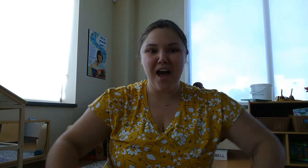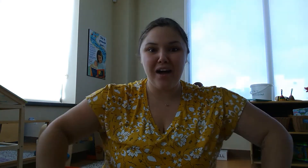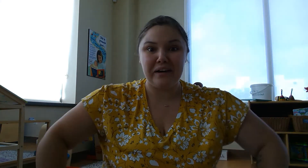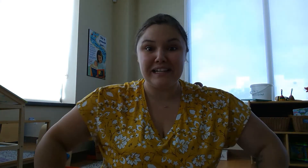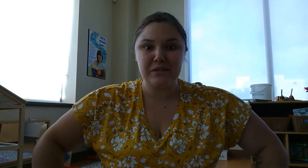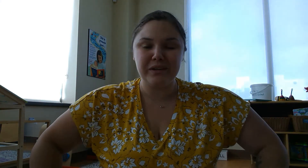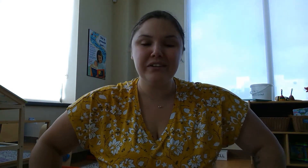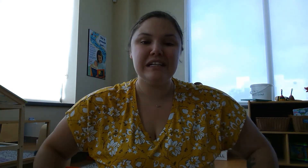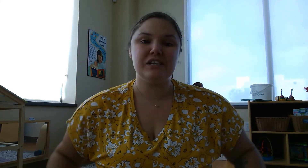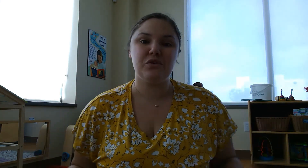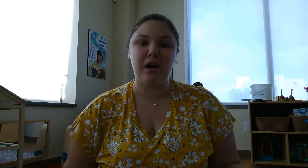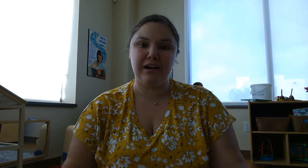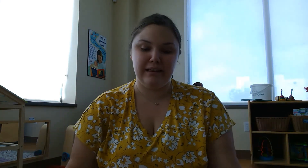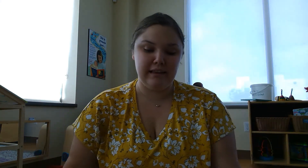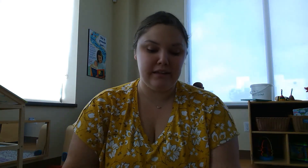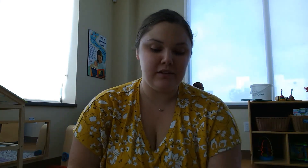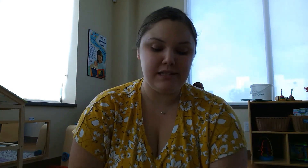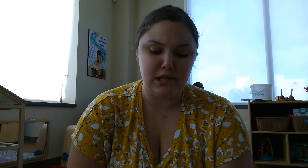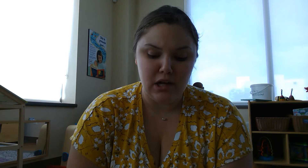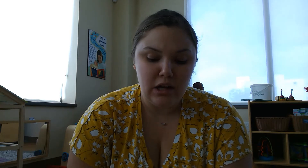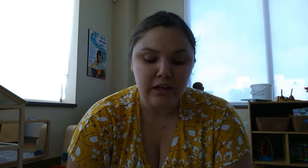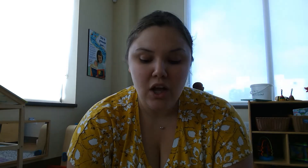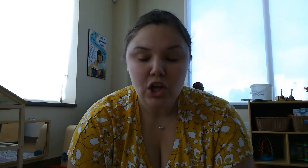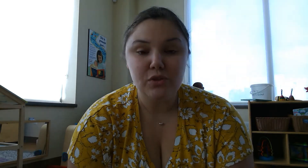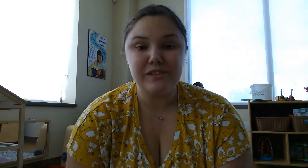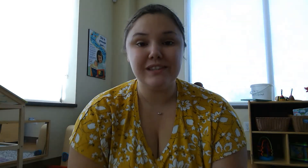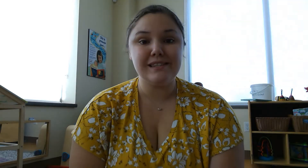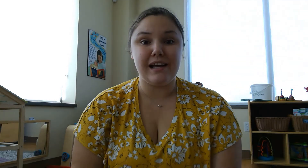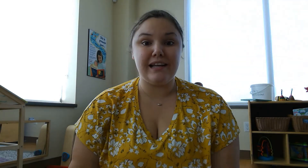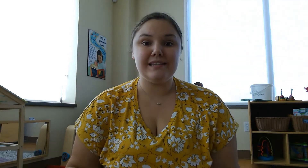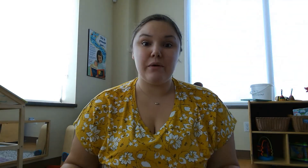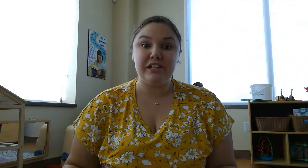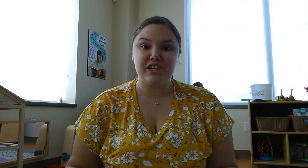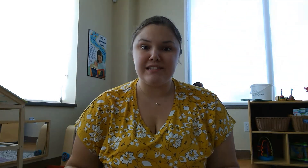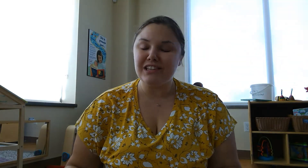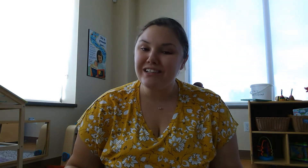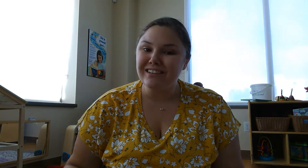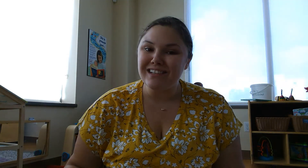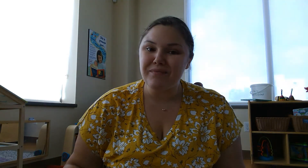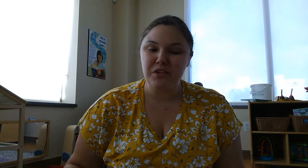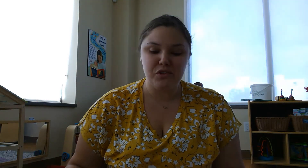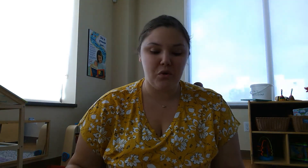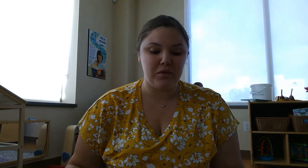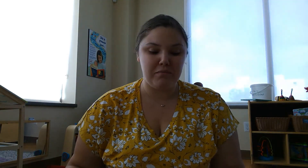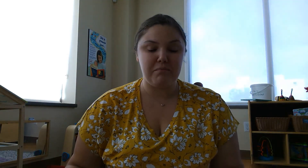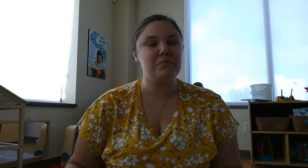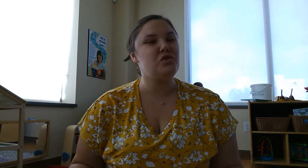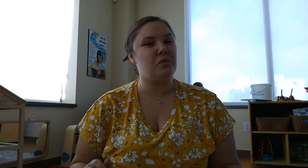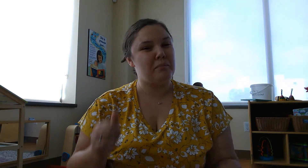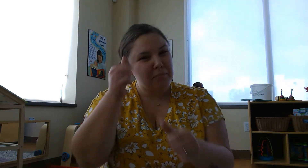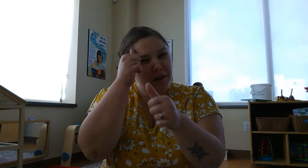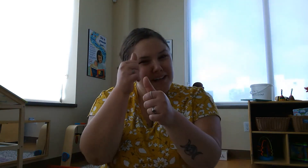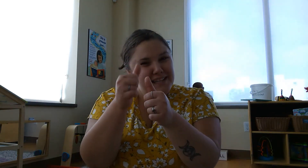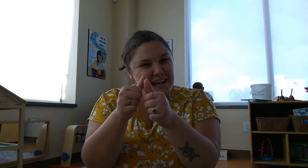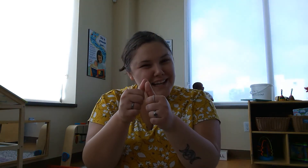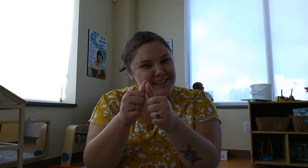All right, so we're going to do our little song using the signs that we just learned. So do you remember our signs?